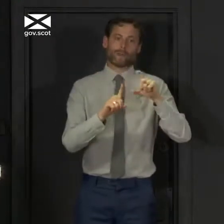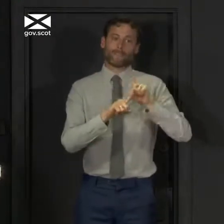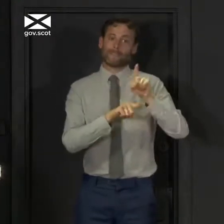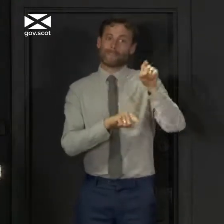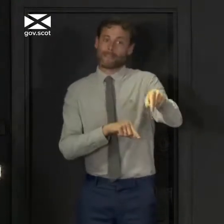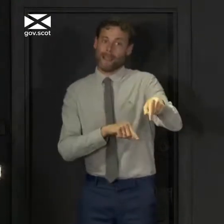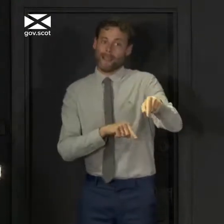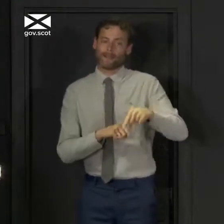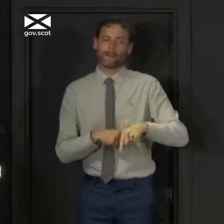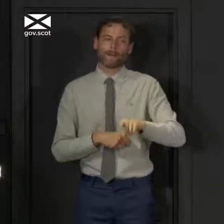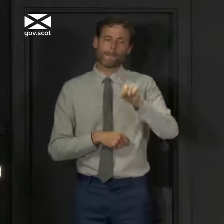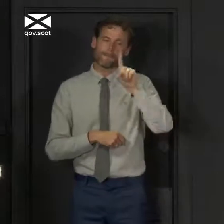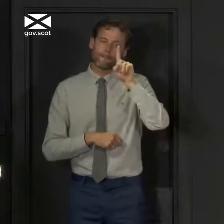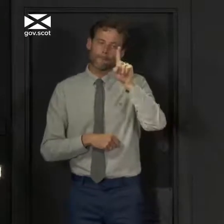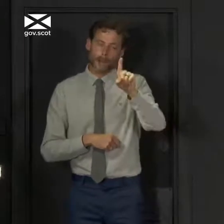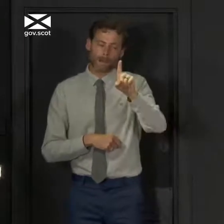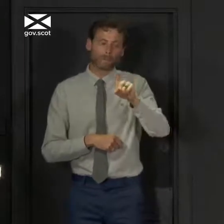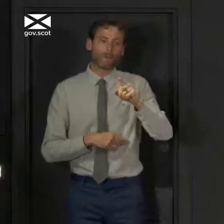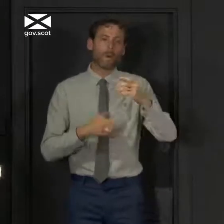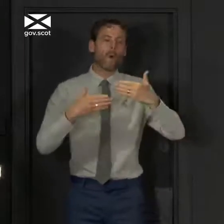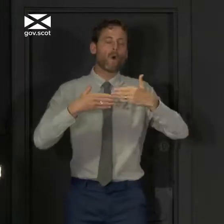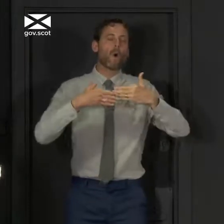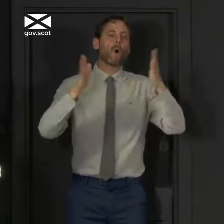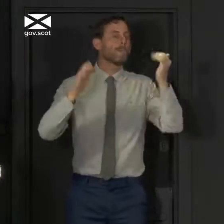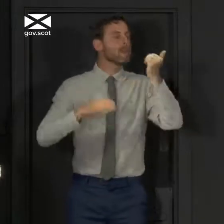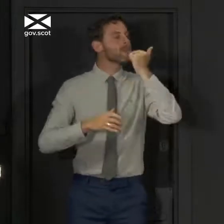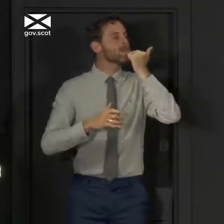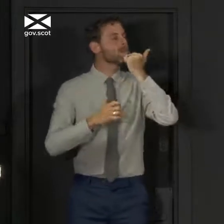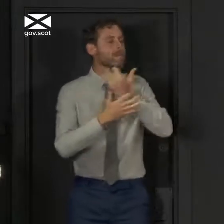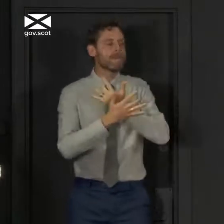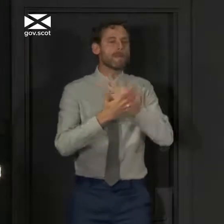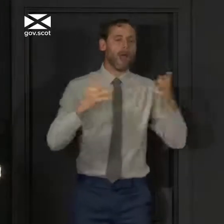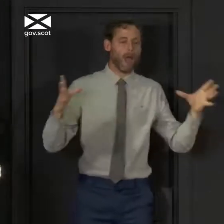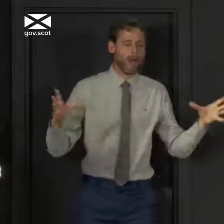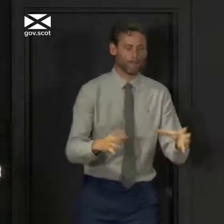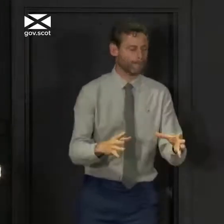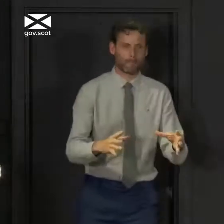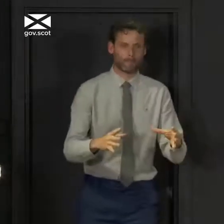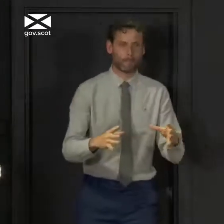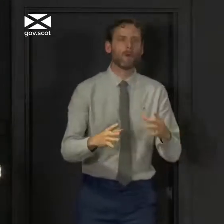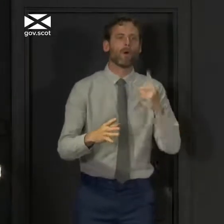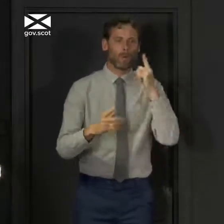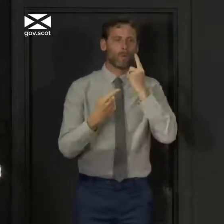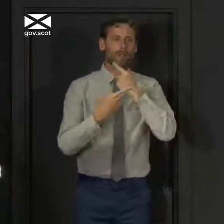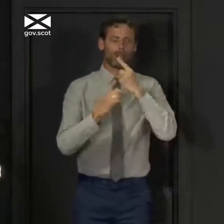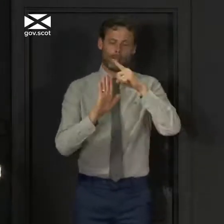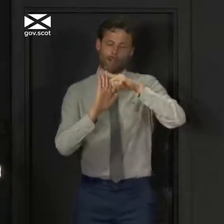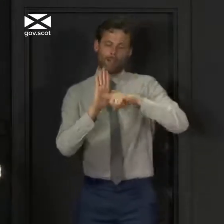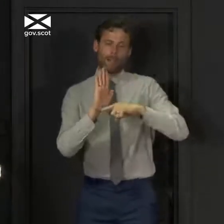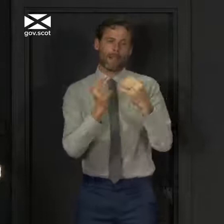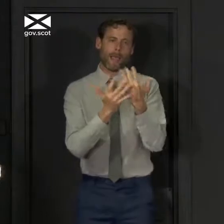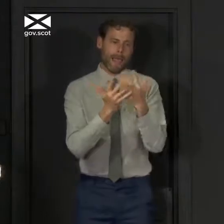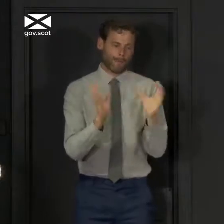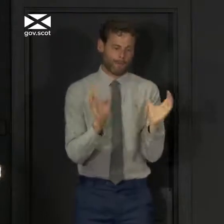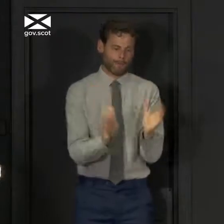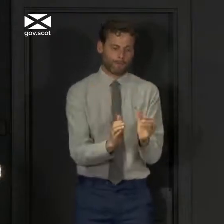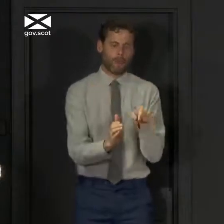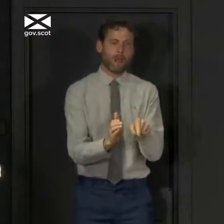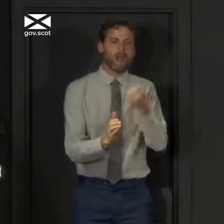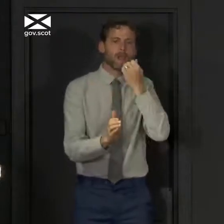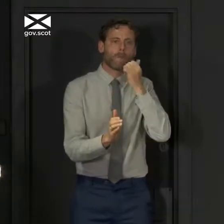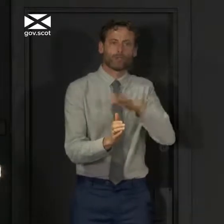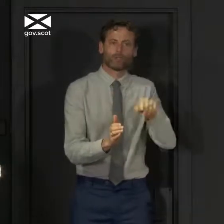there will continue to be limits on the number of children that can be cared for and guidance for child-minders will issue on Monday.